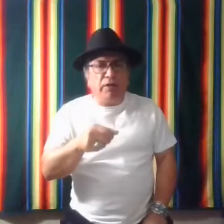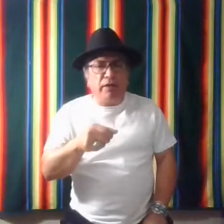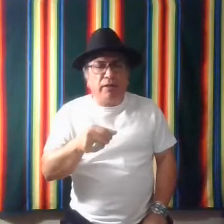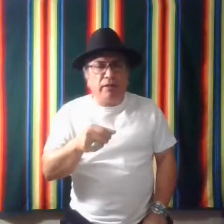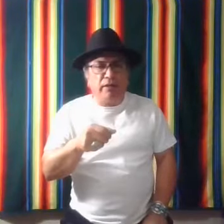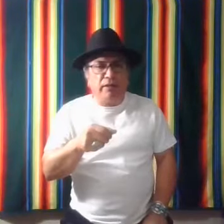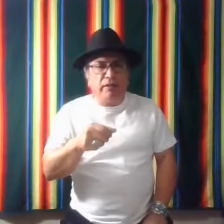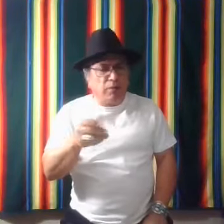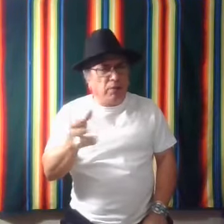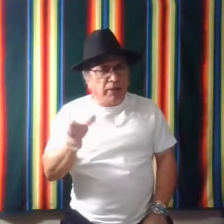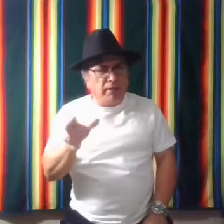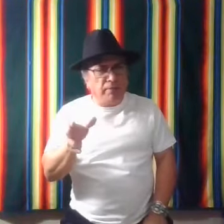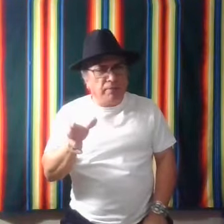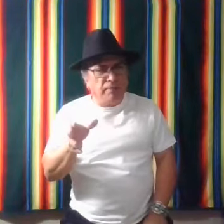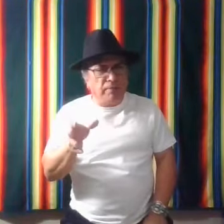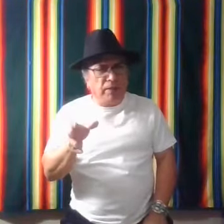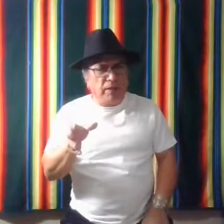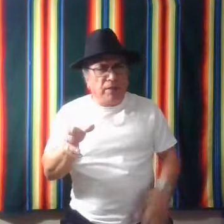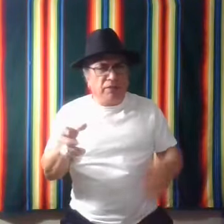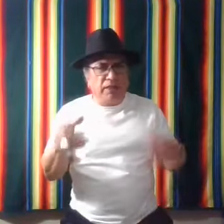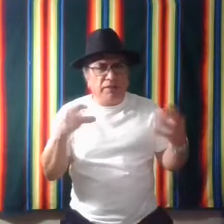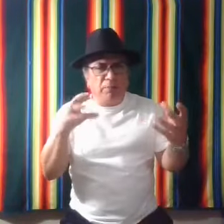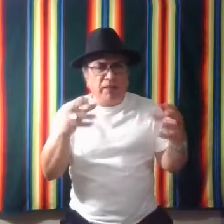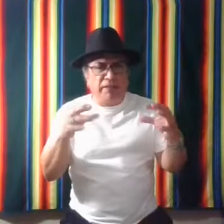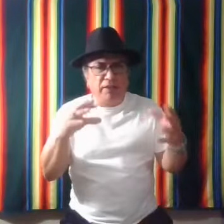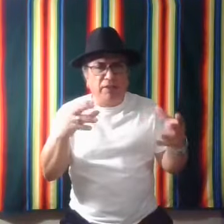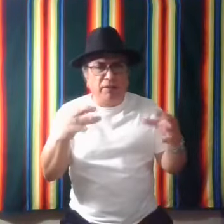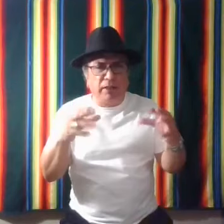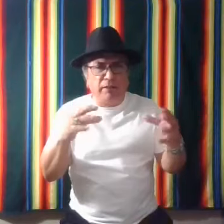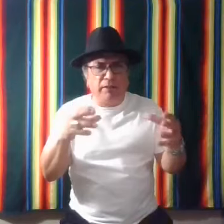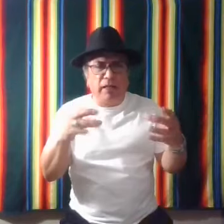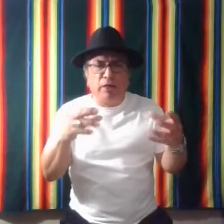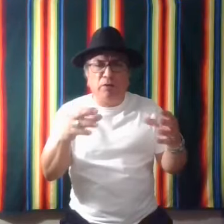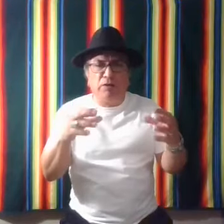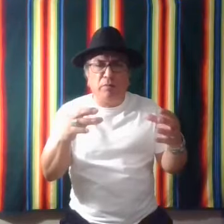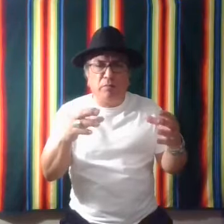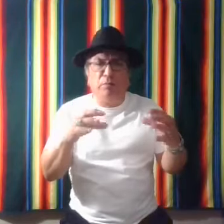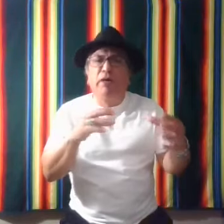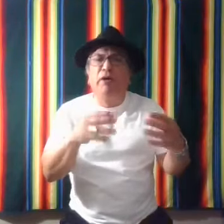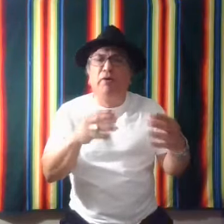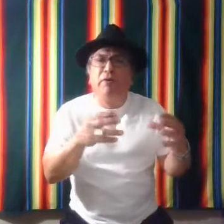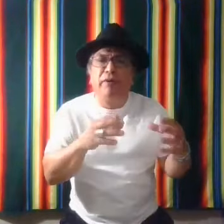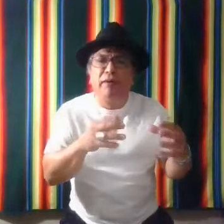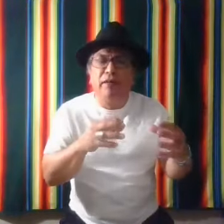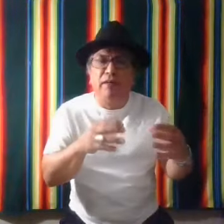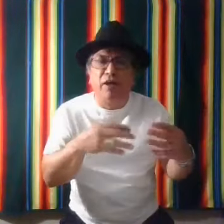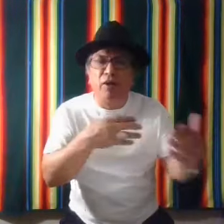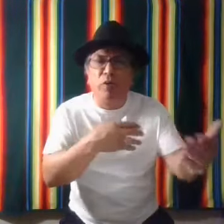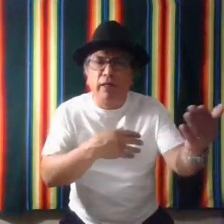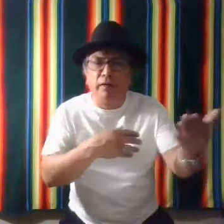it. See what I'm saying? Cause see some of that still to me is a language barrier, not knowing it,